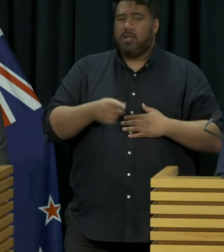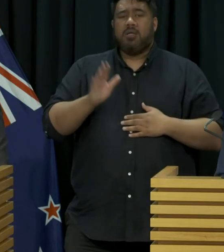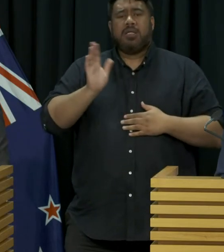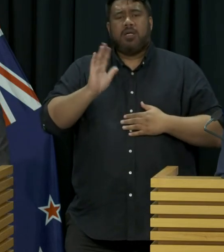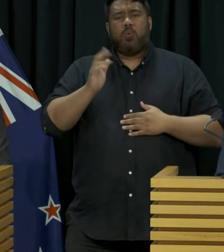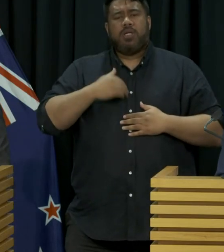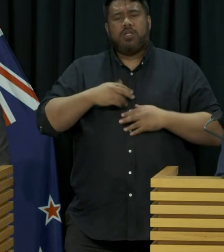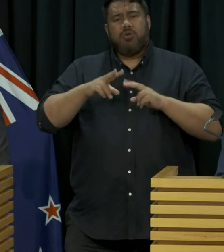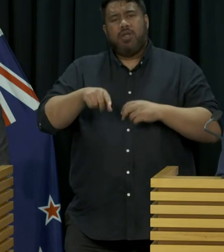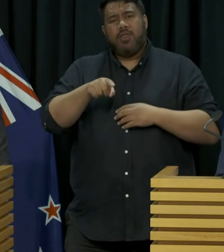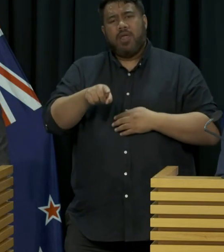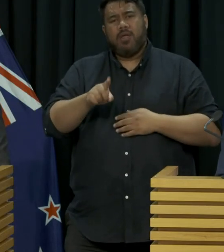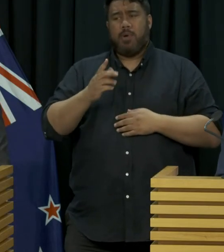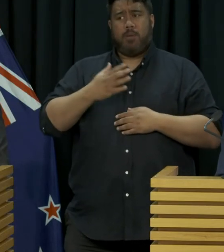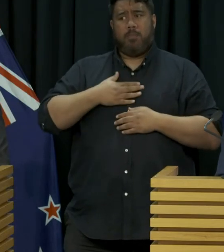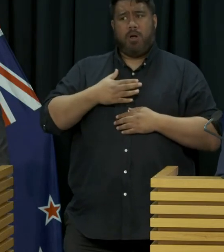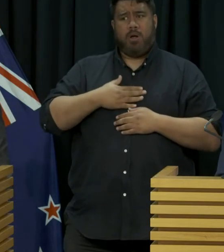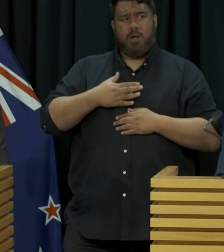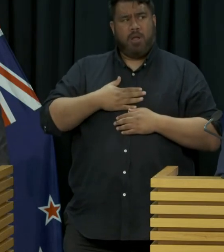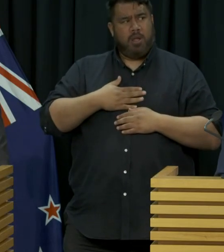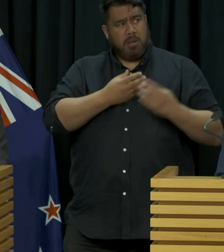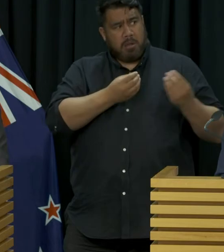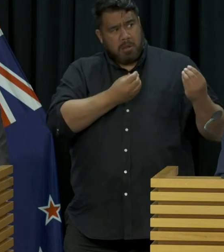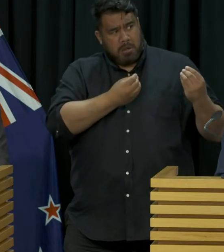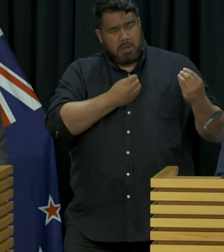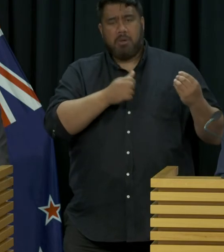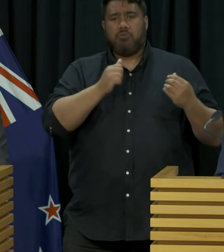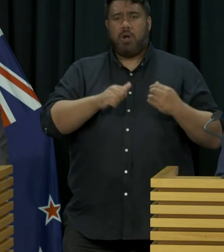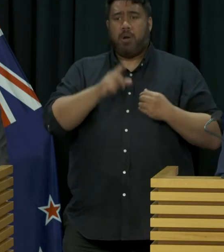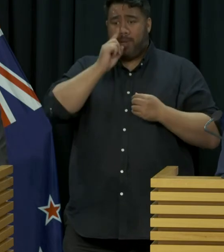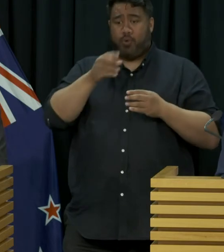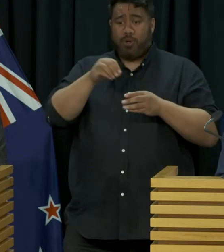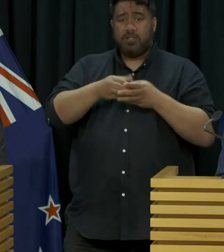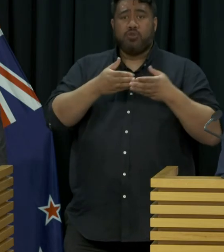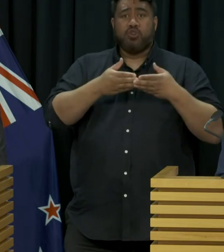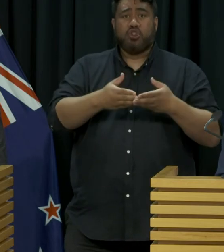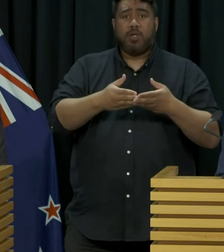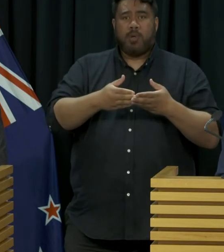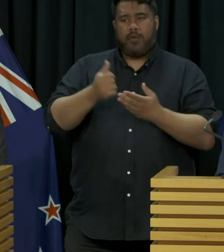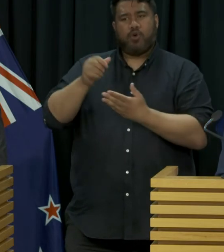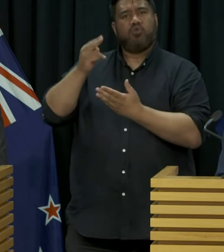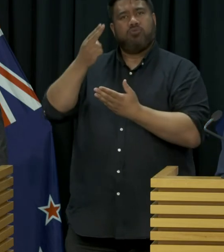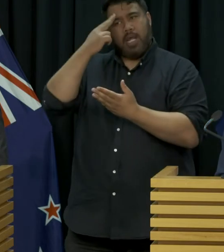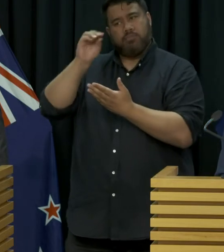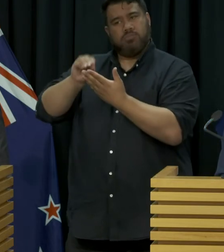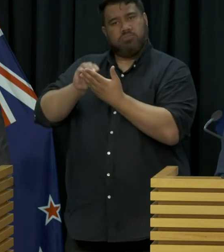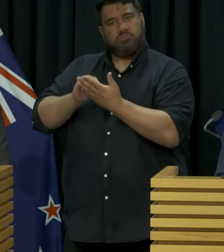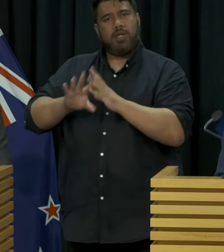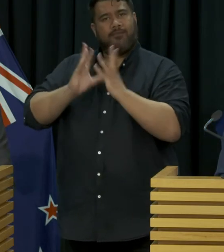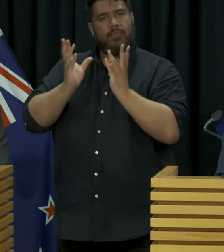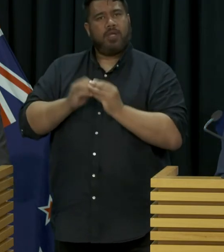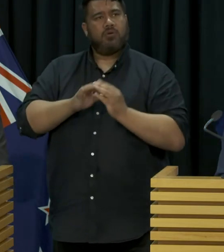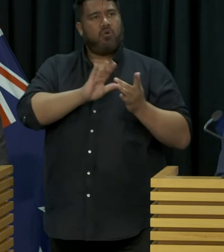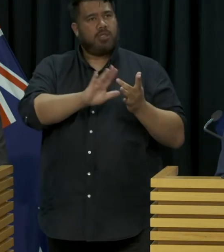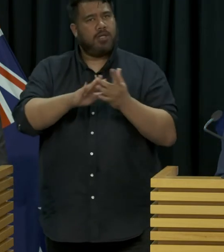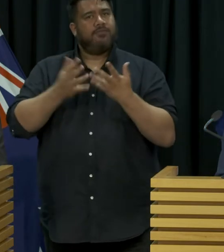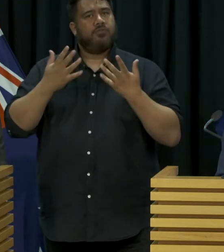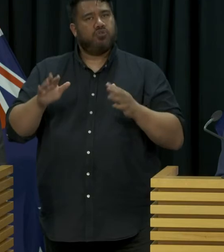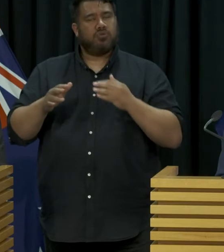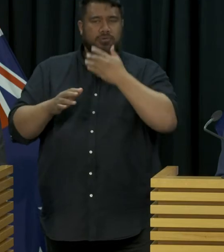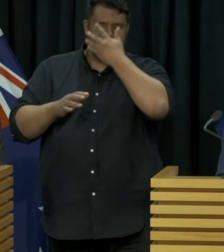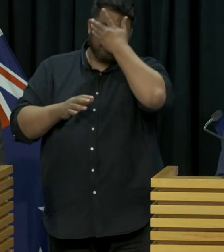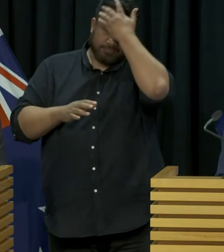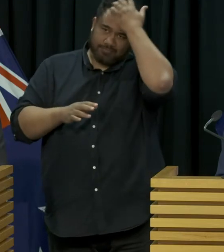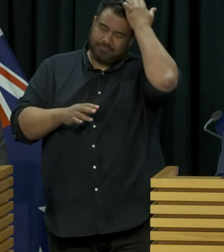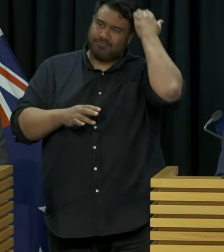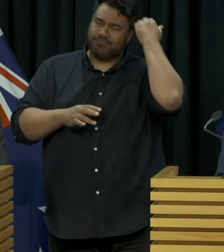there have been good records of everybody that went onto the ship, that all those people who have gone onto the ship have been contacted. One of the things that they were